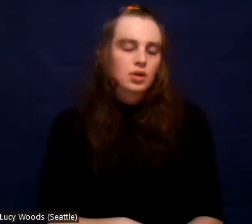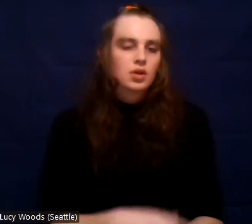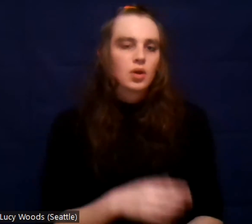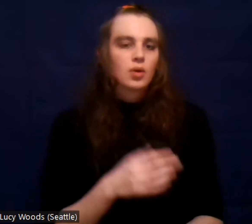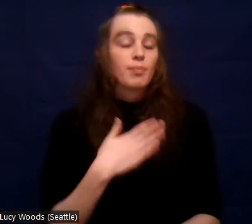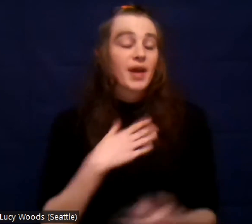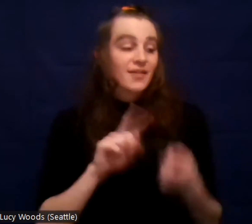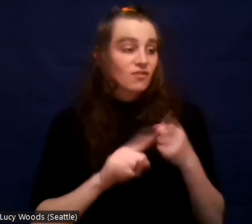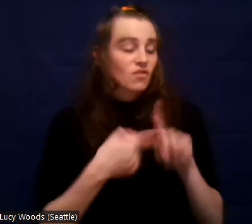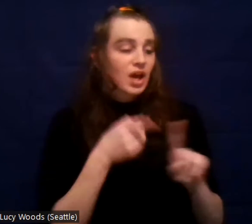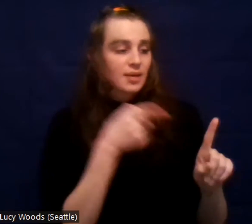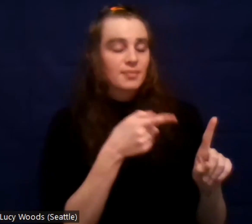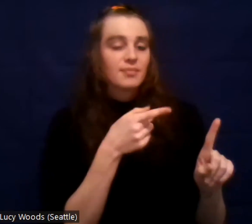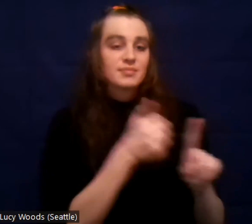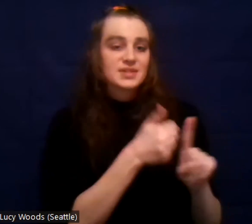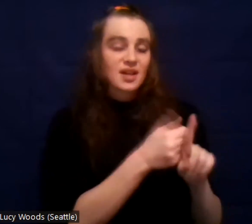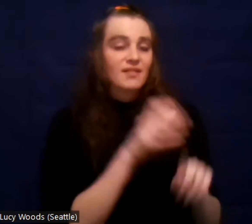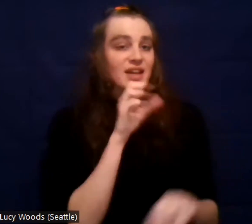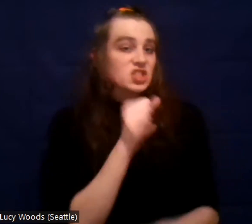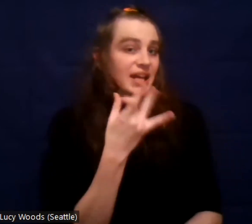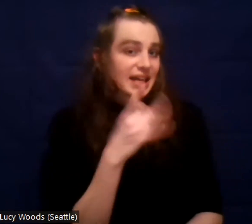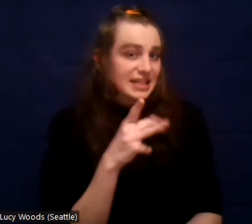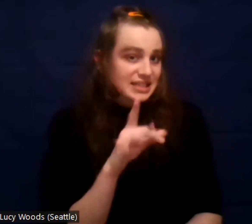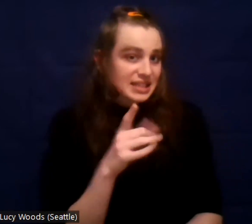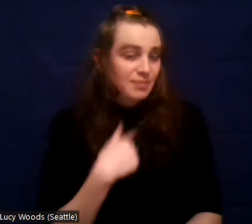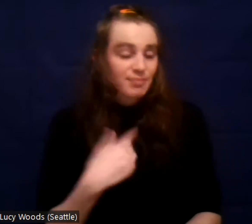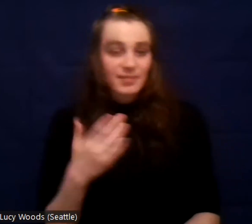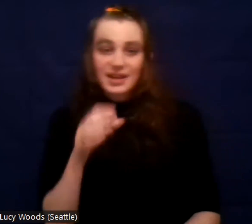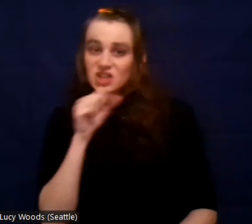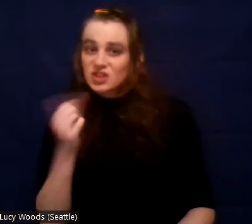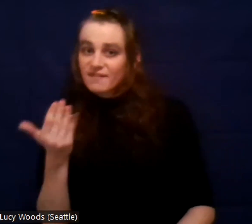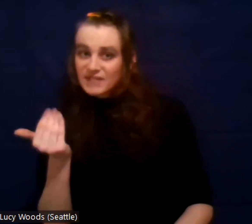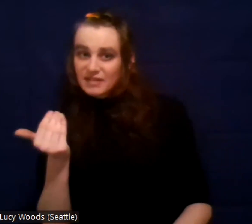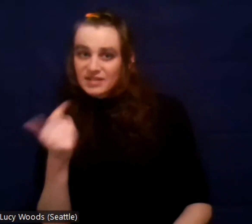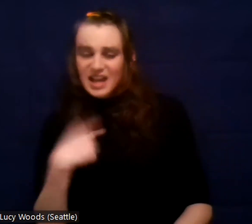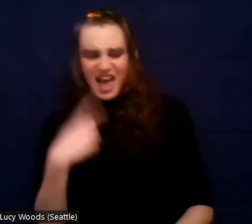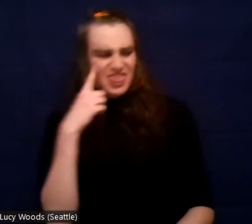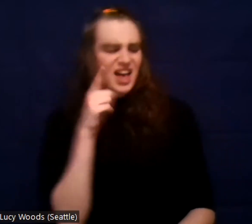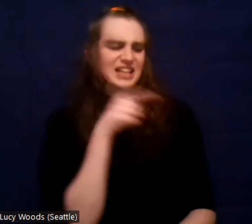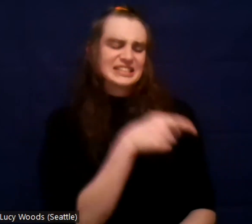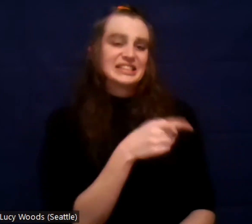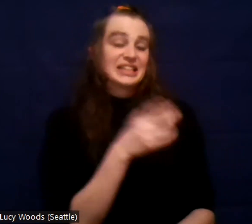he, if we got into any trouble, it would fall on him since he's the adult. Um,